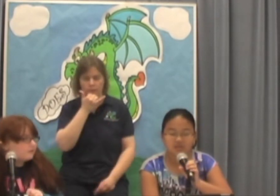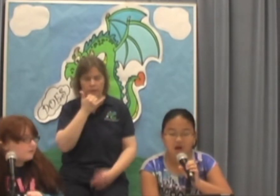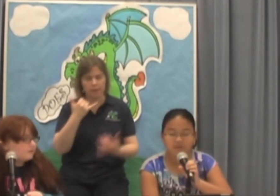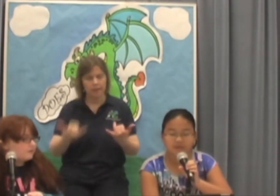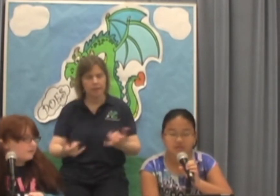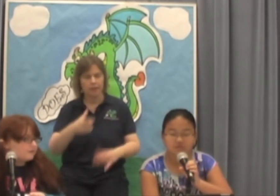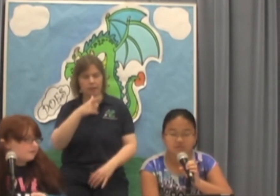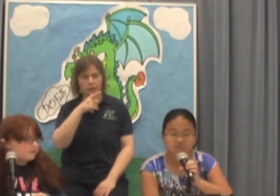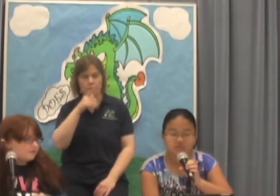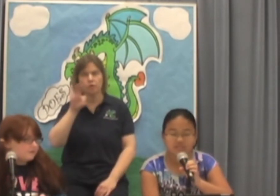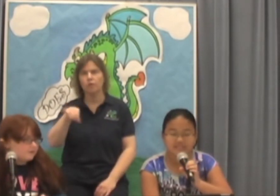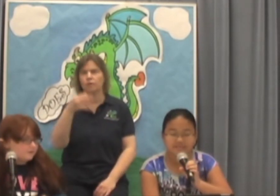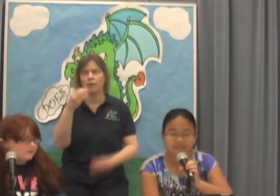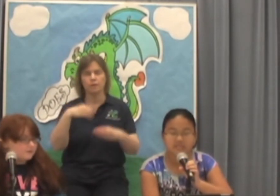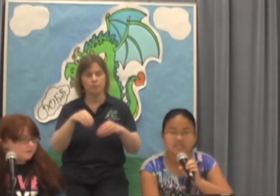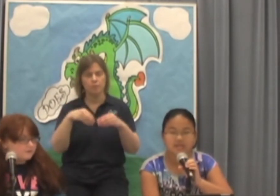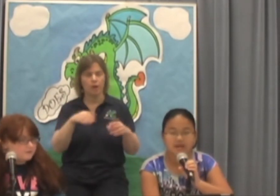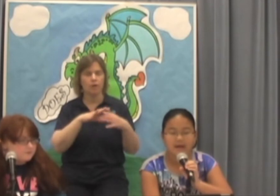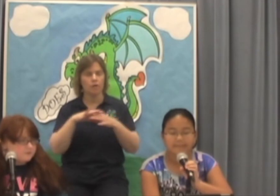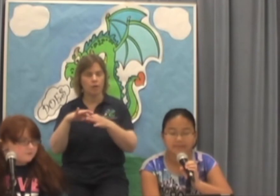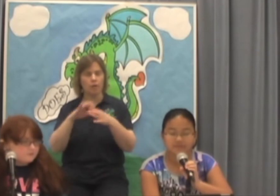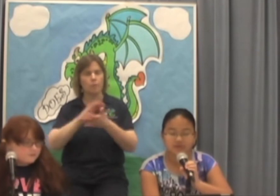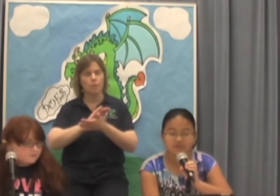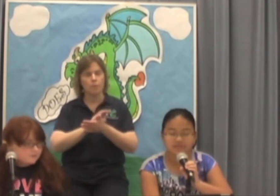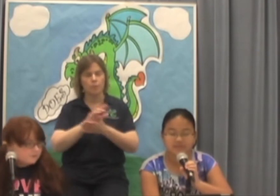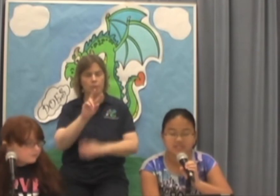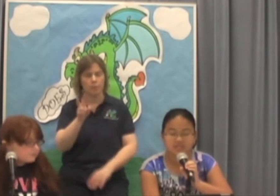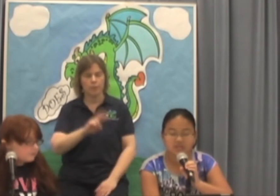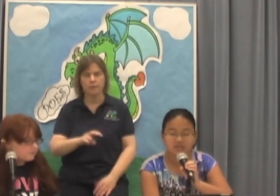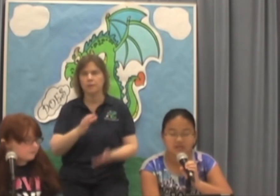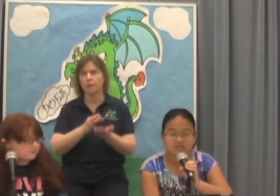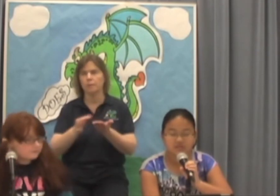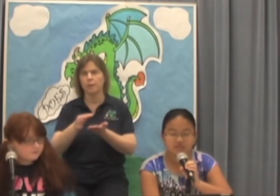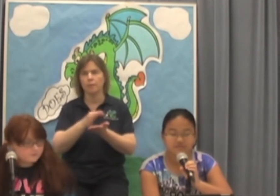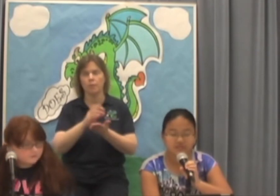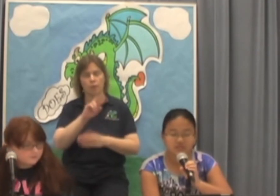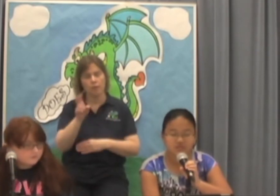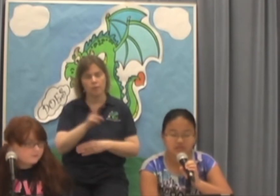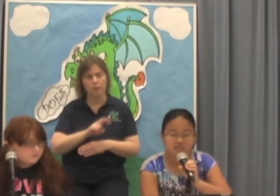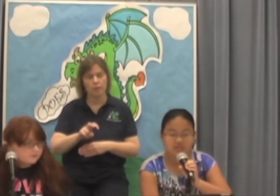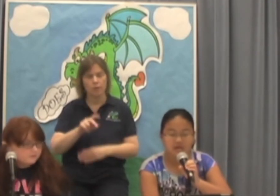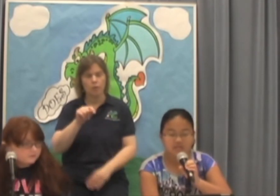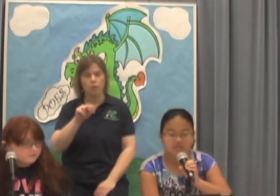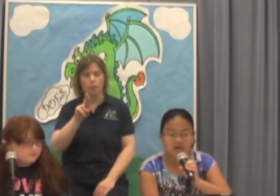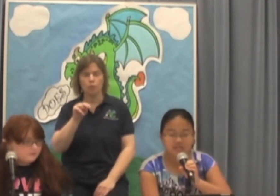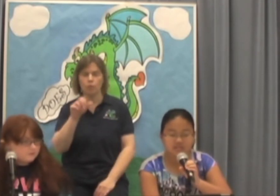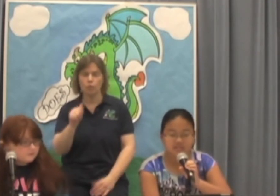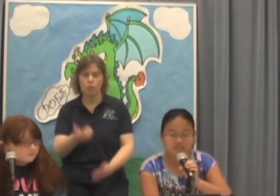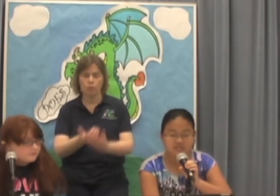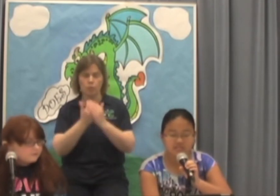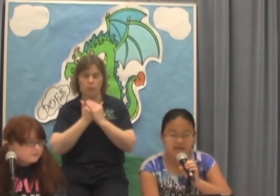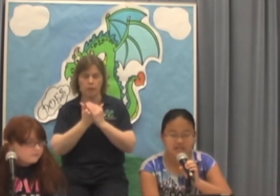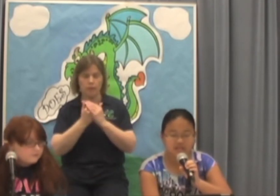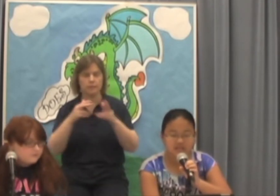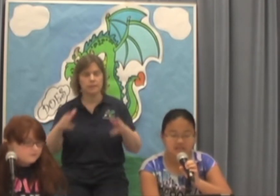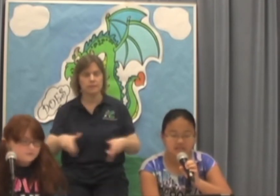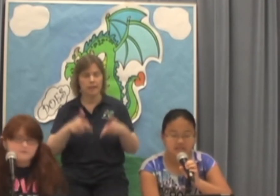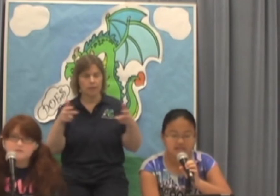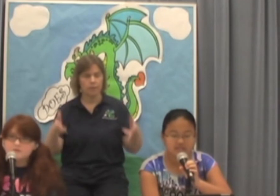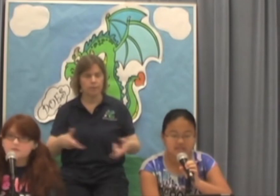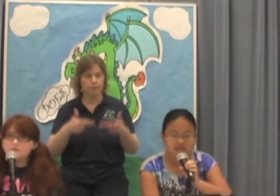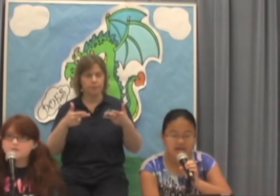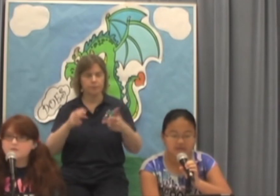Market Combo, cheese pizza, pepperoni pizza, tuna fishwurst, side Caesar salad,